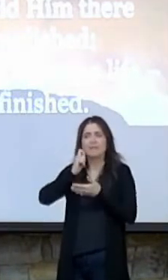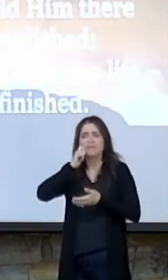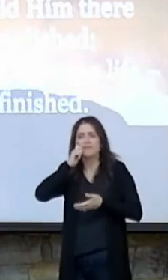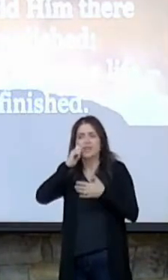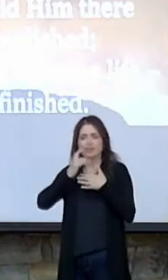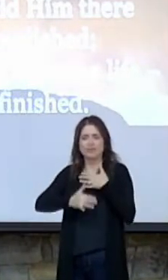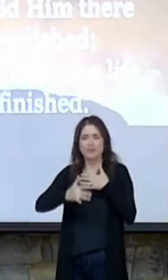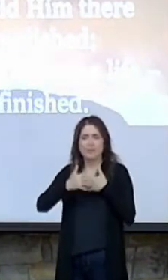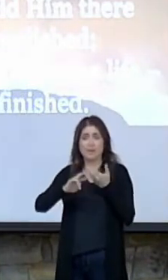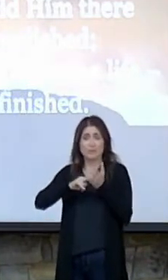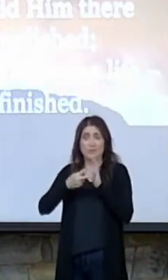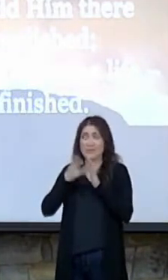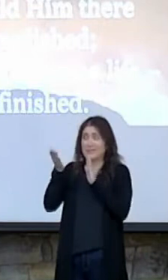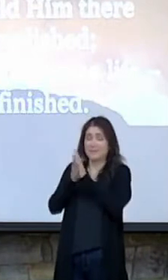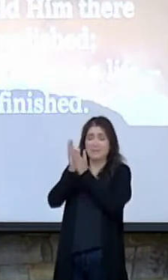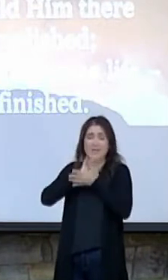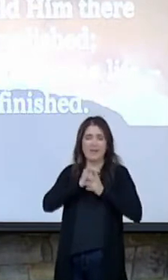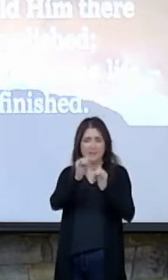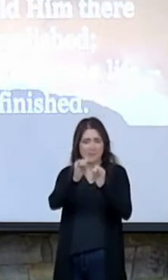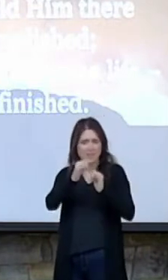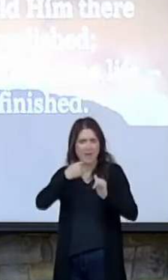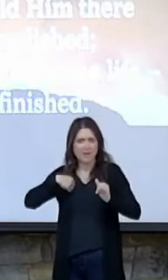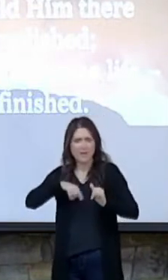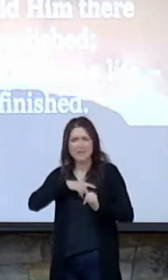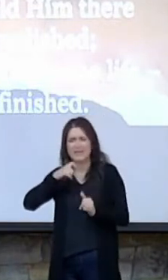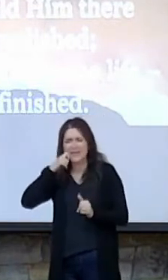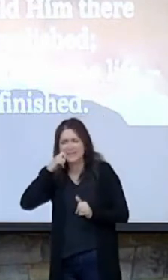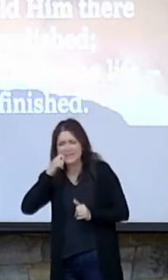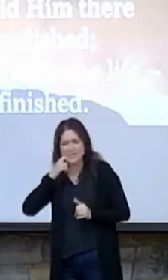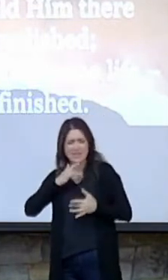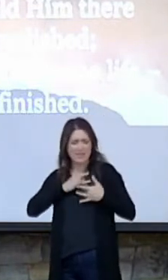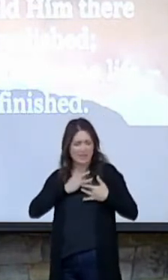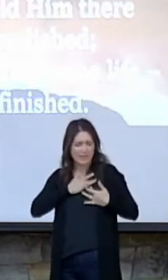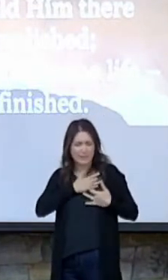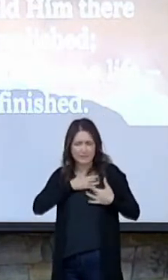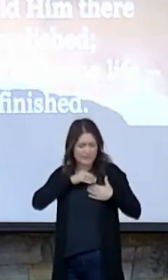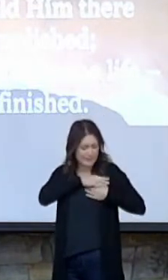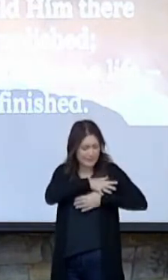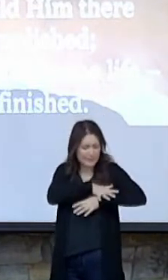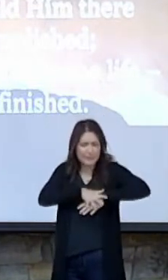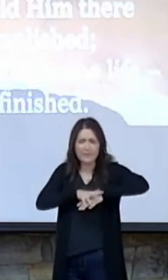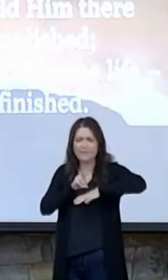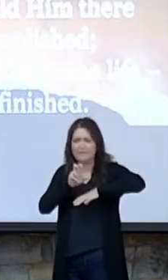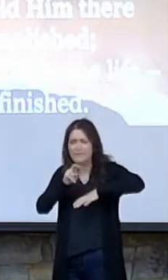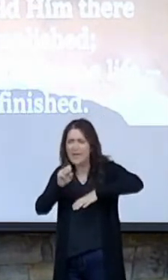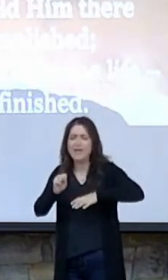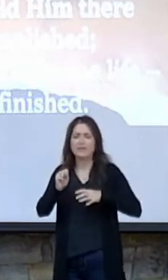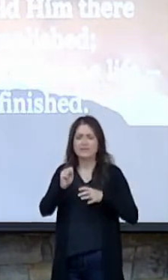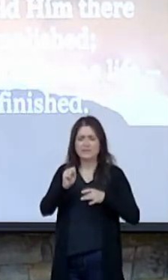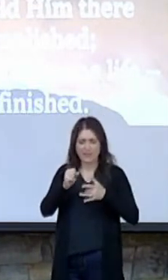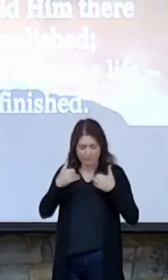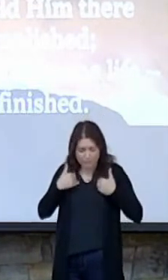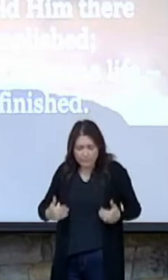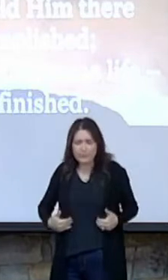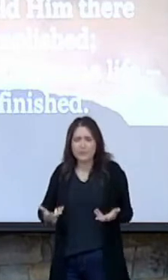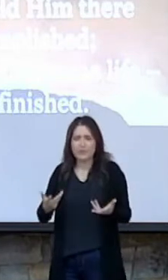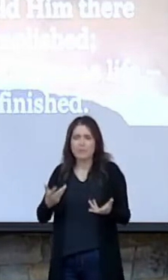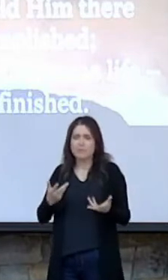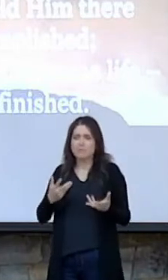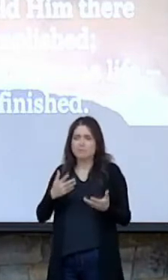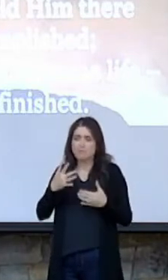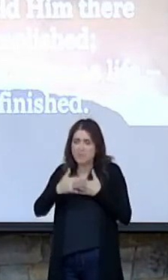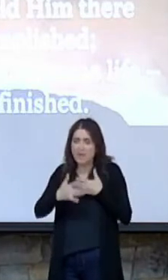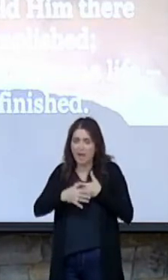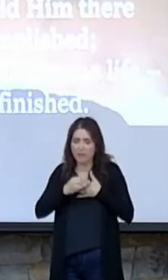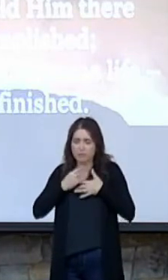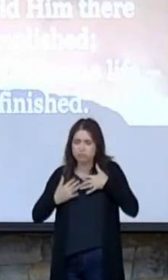became like us. He had skin and he had arteries and veins and through those arteries and veins blood would pump.